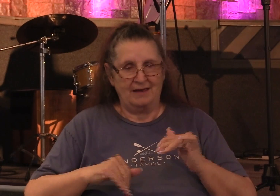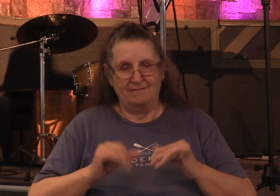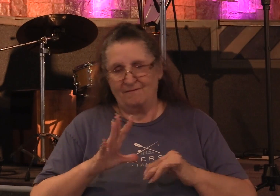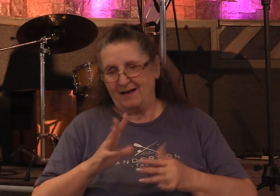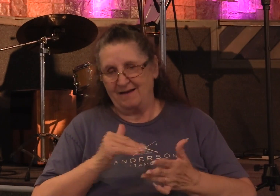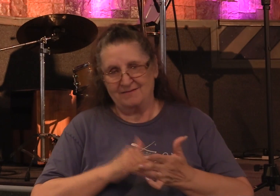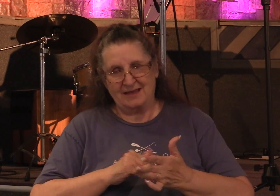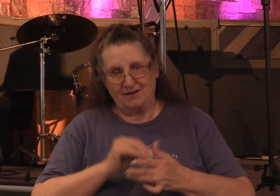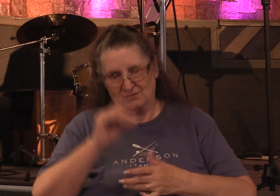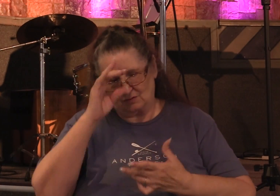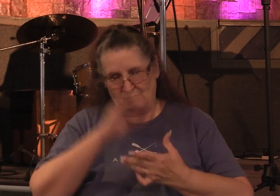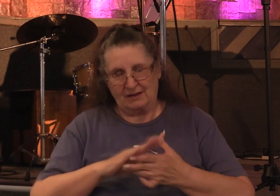yet Peter knows them by name.